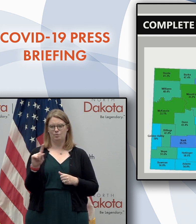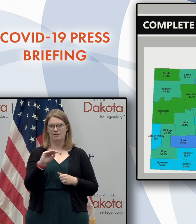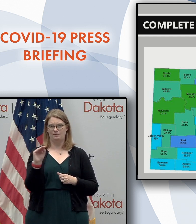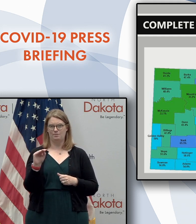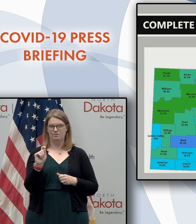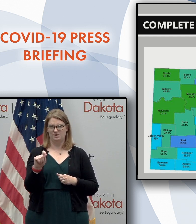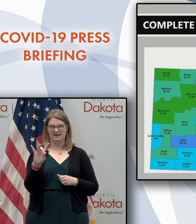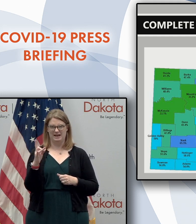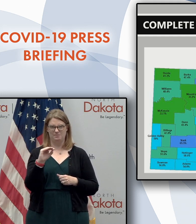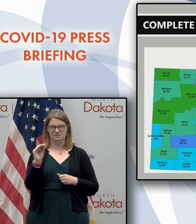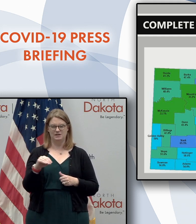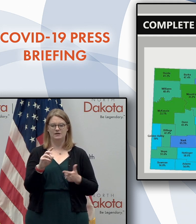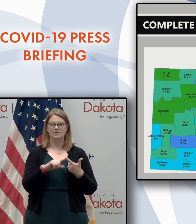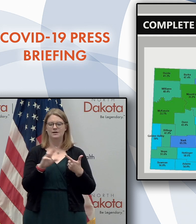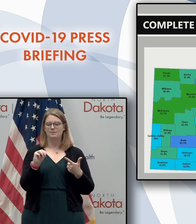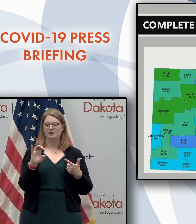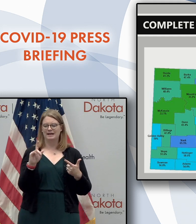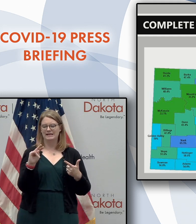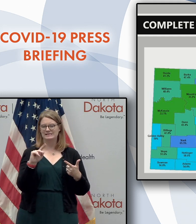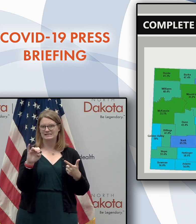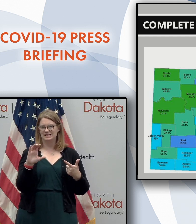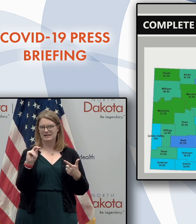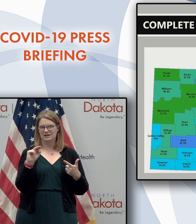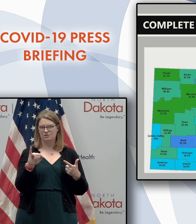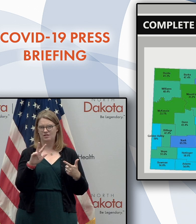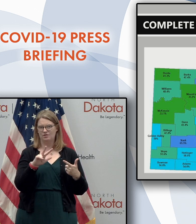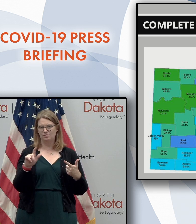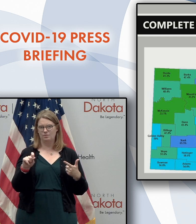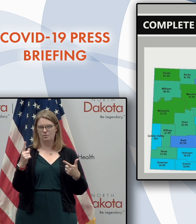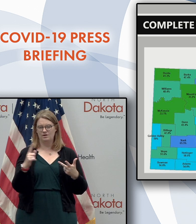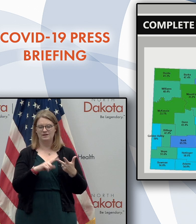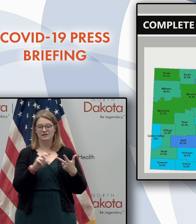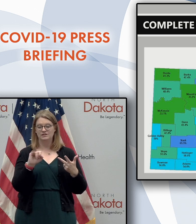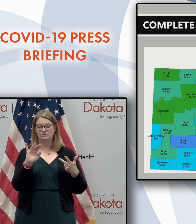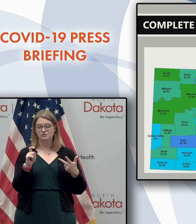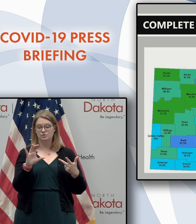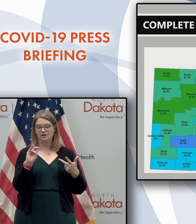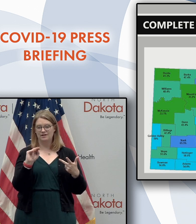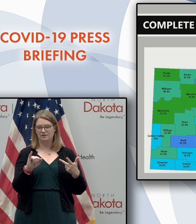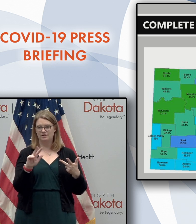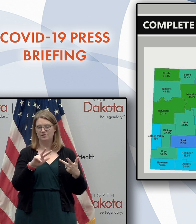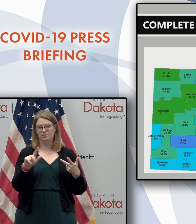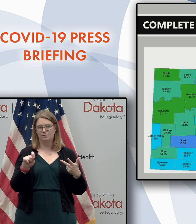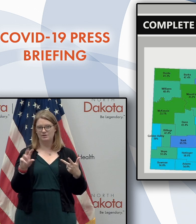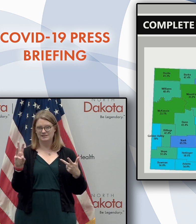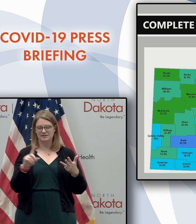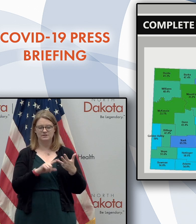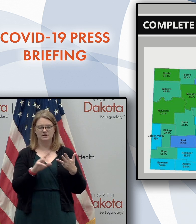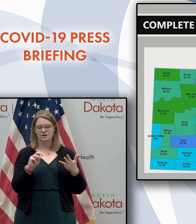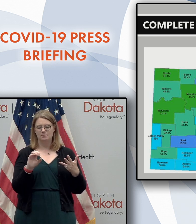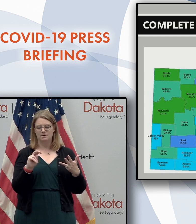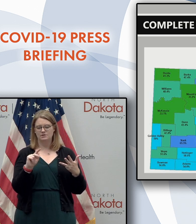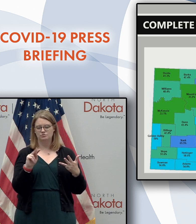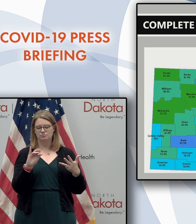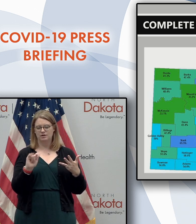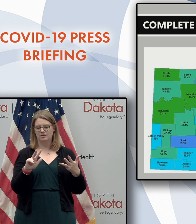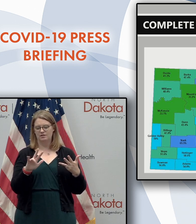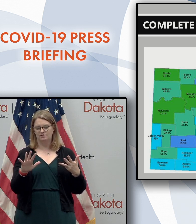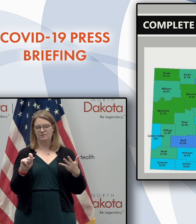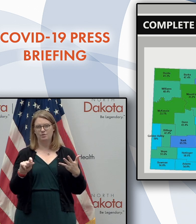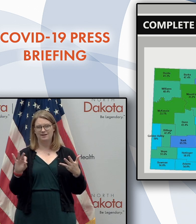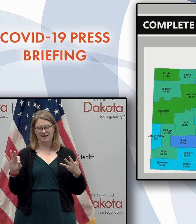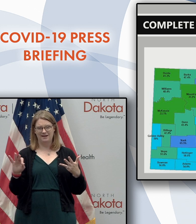.8 percent. McKinsey County, 33.1. Sioux County, 34.6. Montreal County, 35